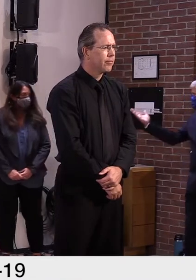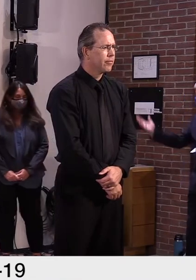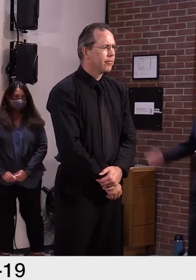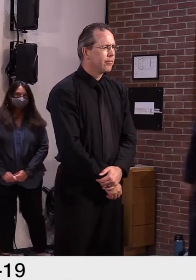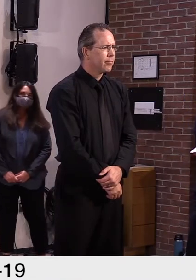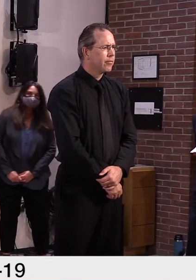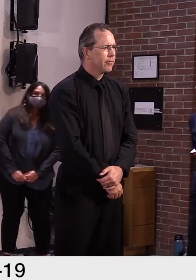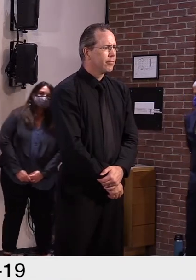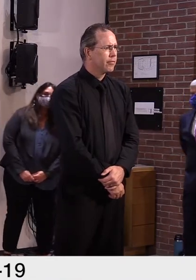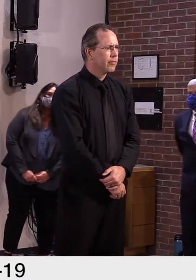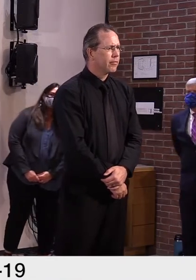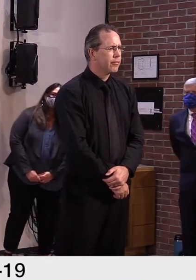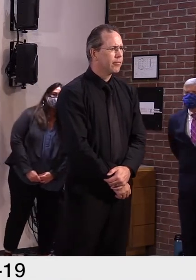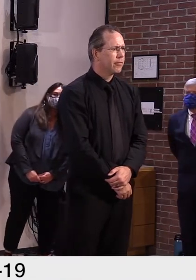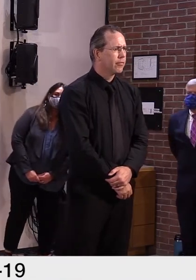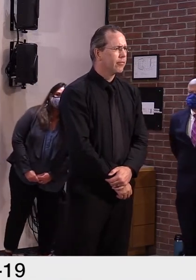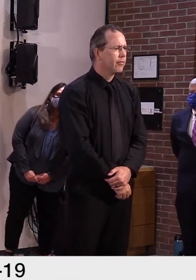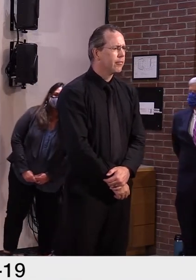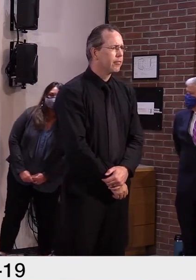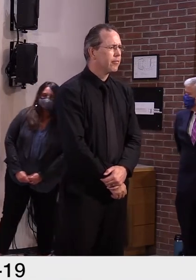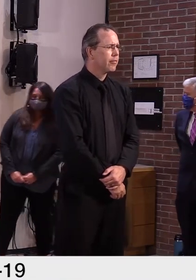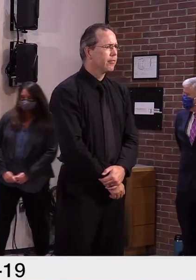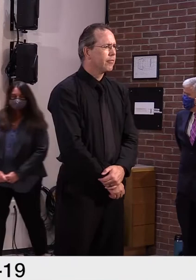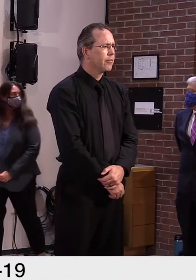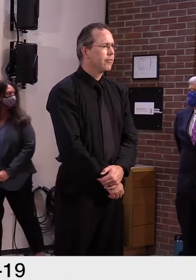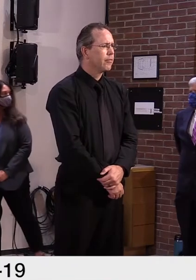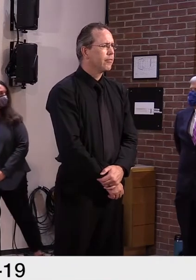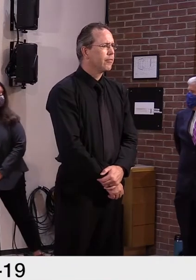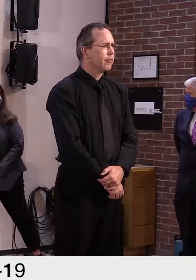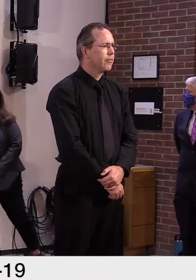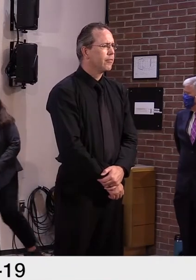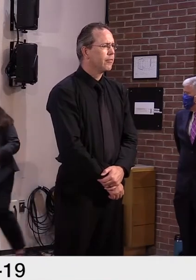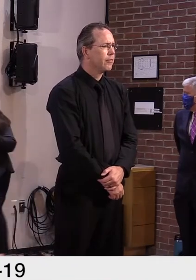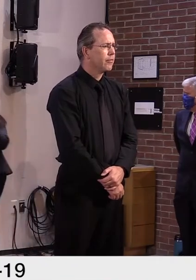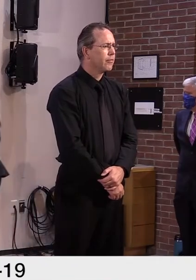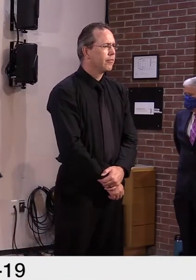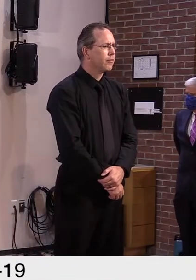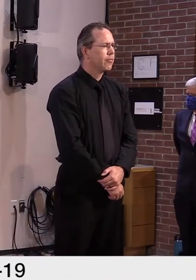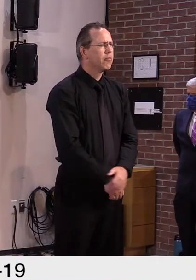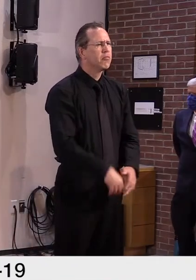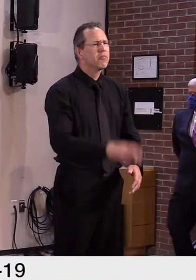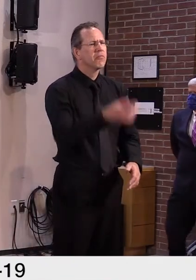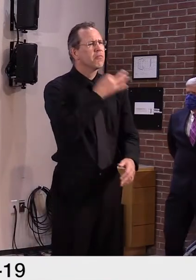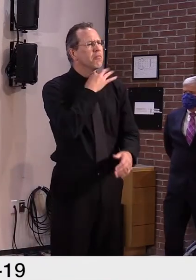did we only have what we looking for? I'm going back to Holly on that.